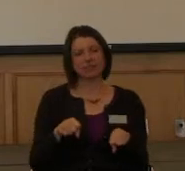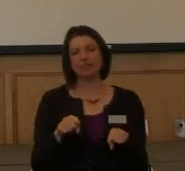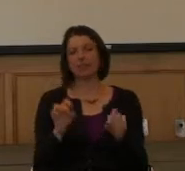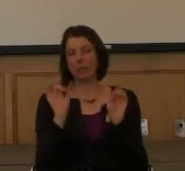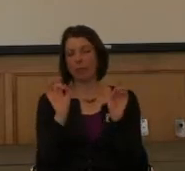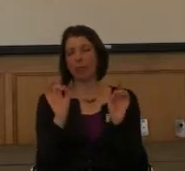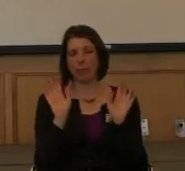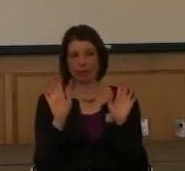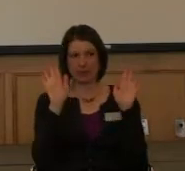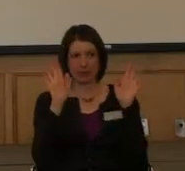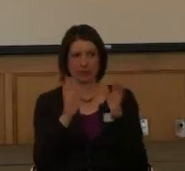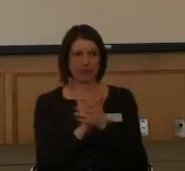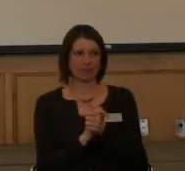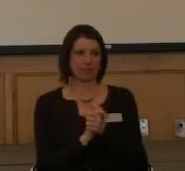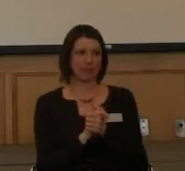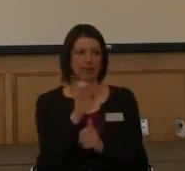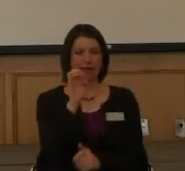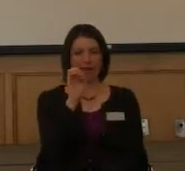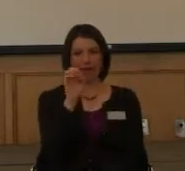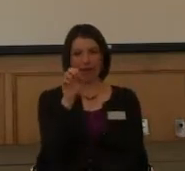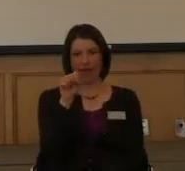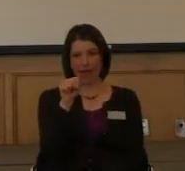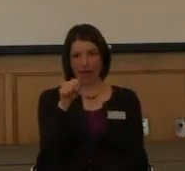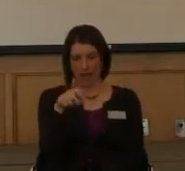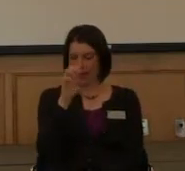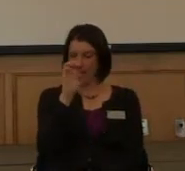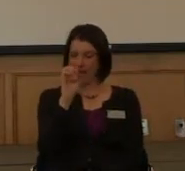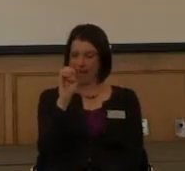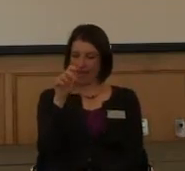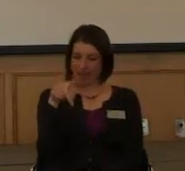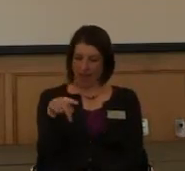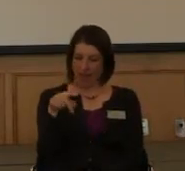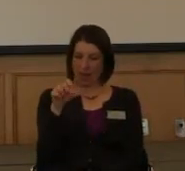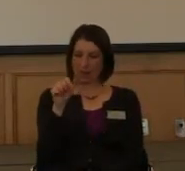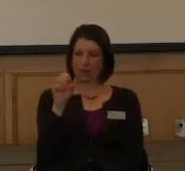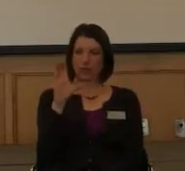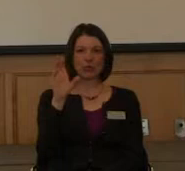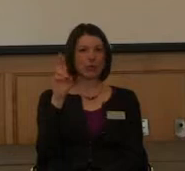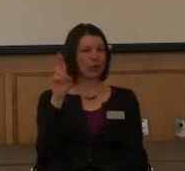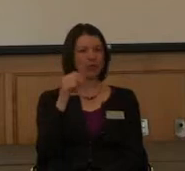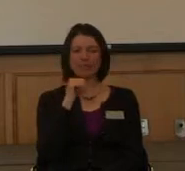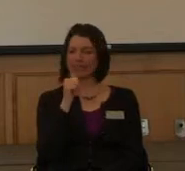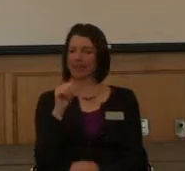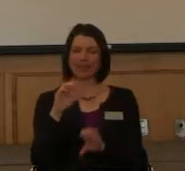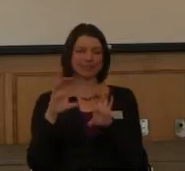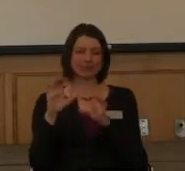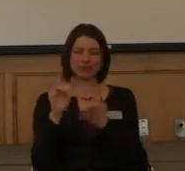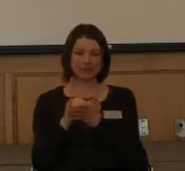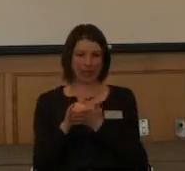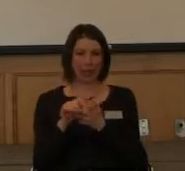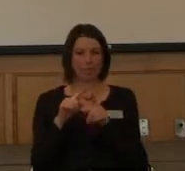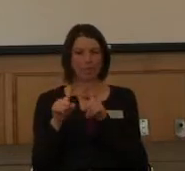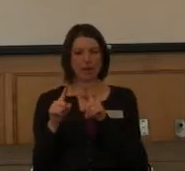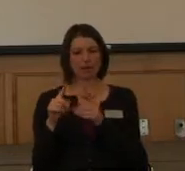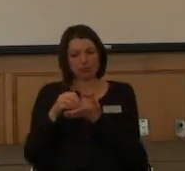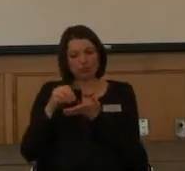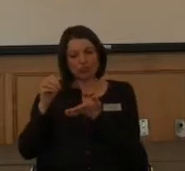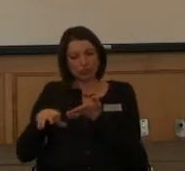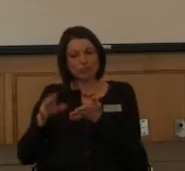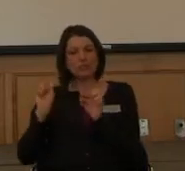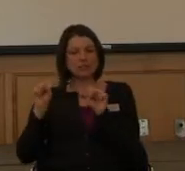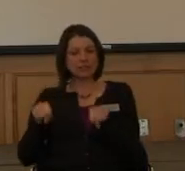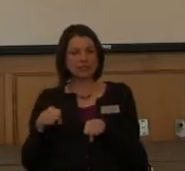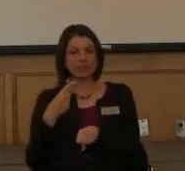EPSCOR program doesn't really have, you know, the means to do that. you know, just as, you know, students can even say,